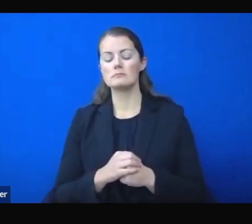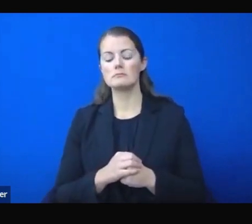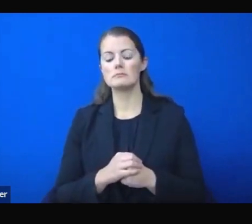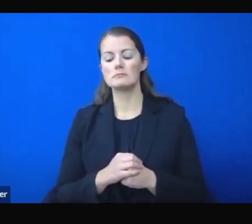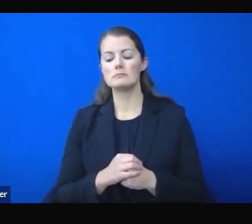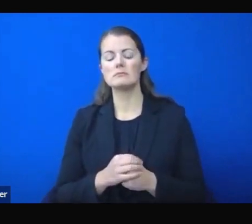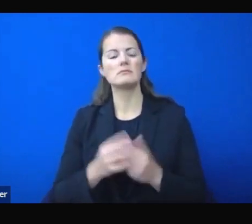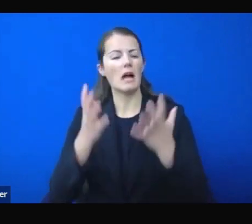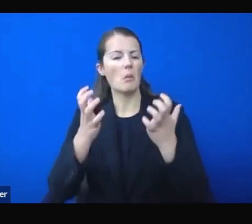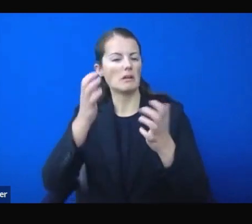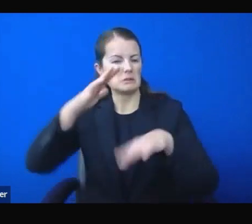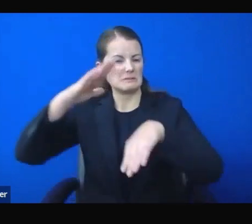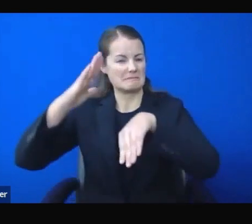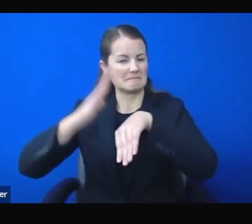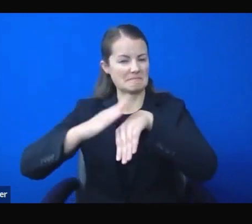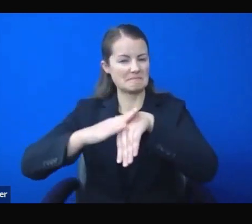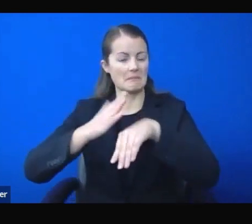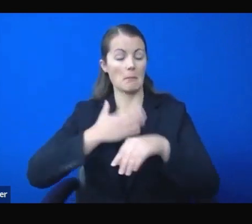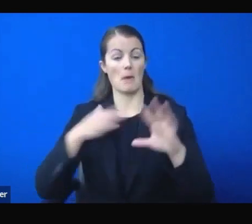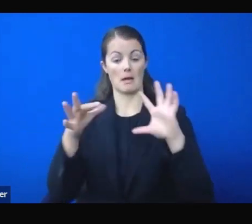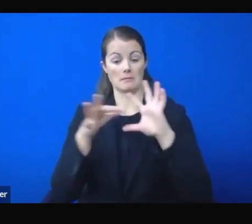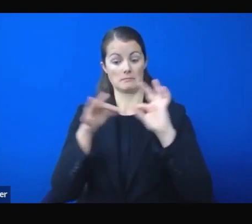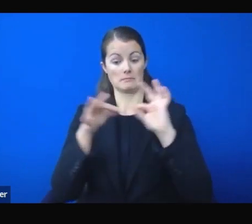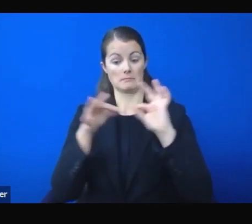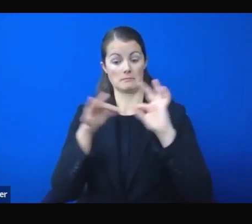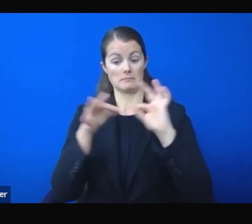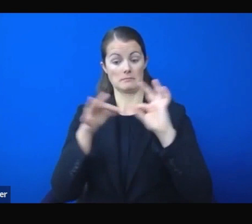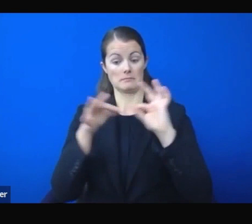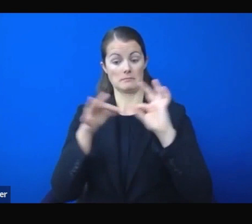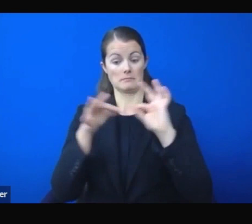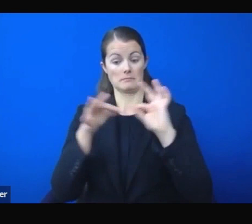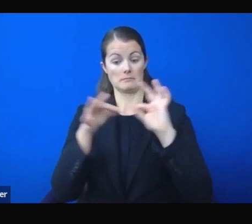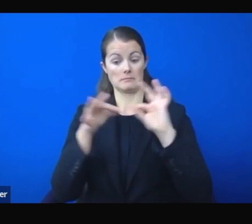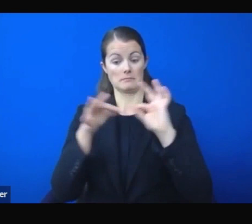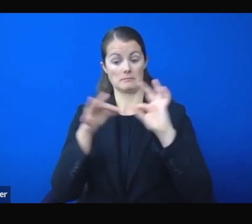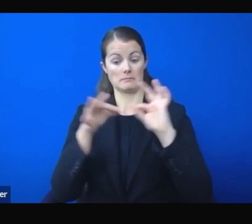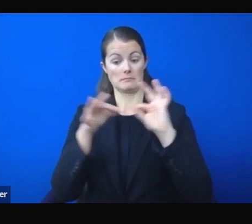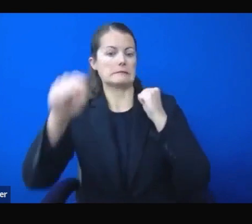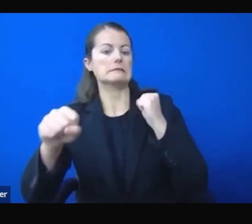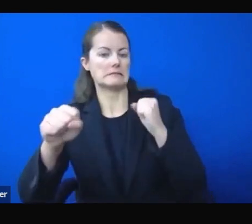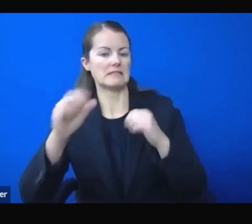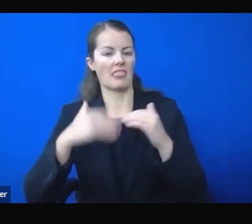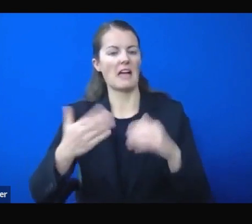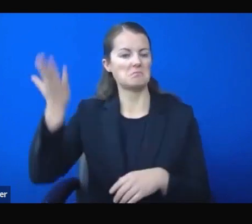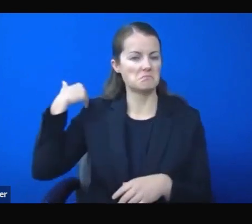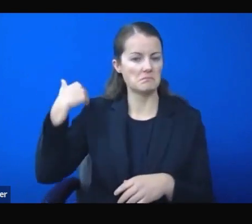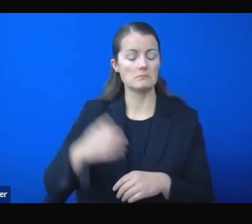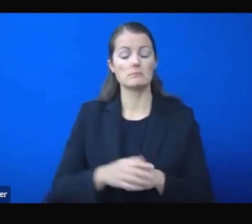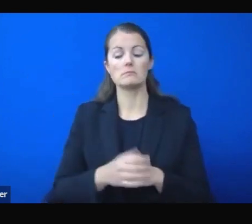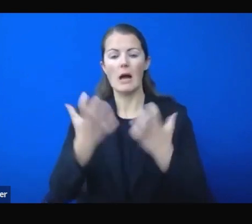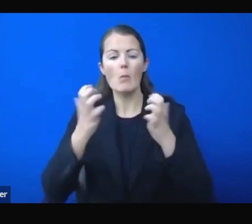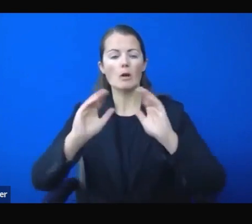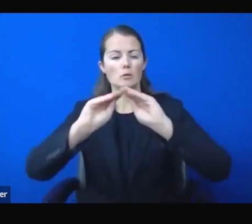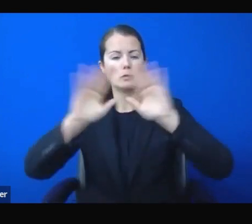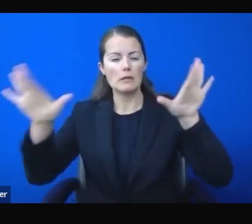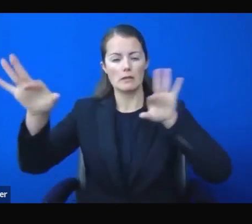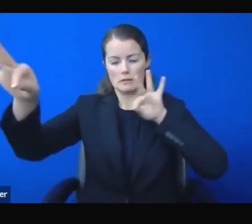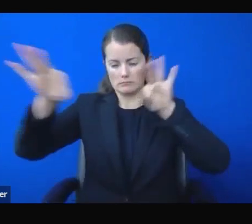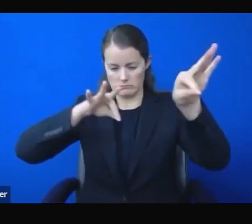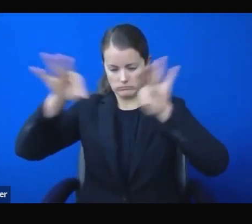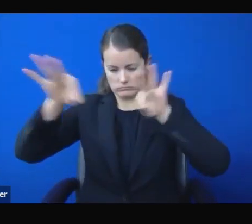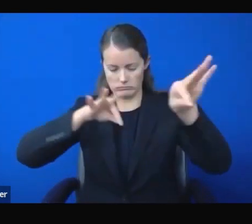may be a little bit longer than normal. I want to be clear and fully lay out for you the situation our state is now facing.